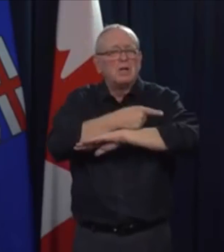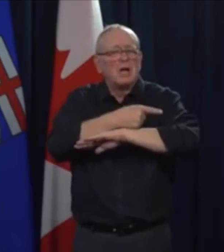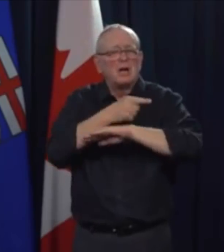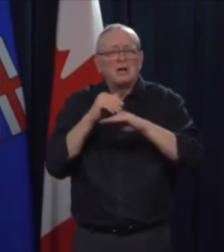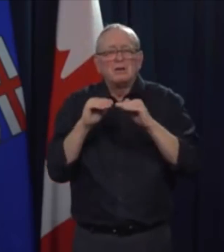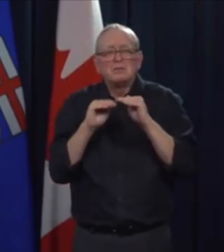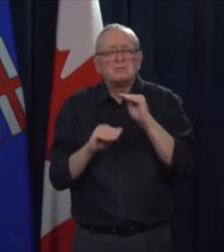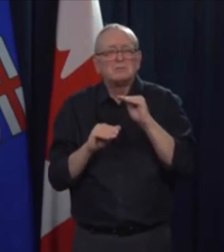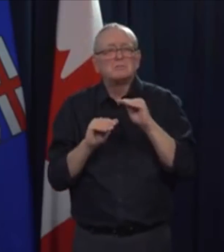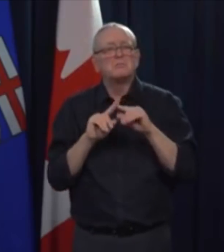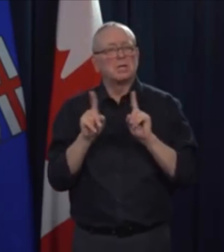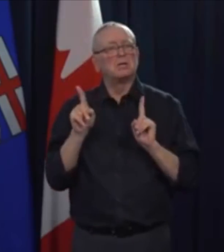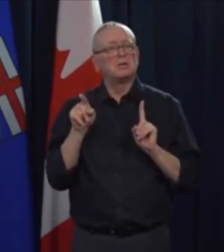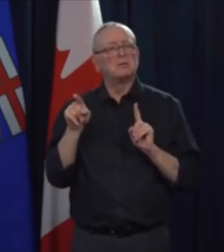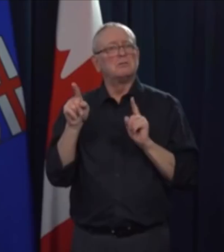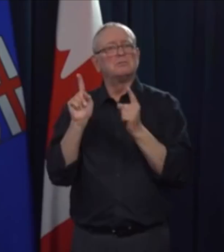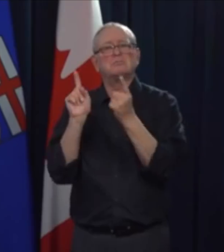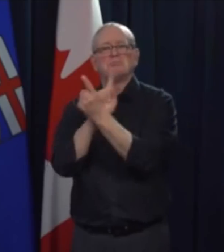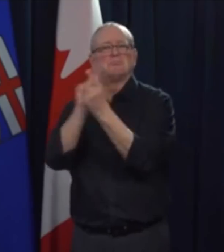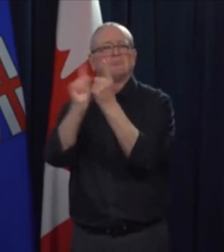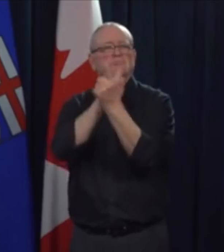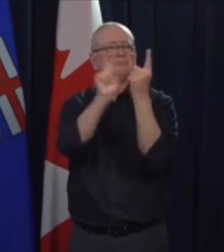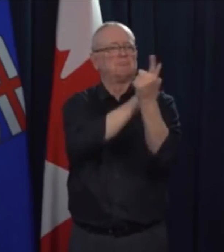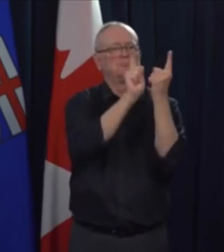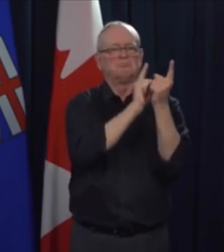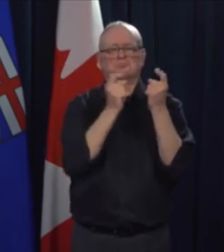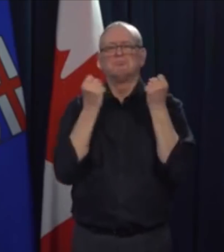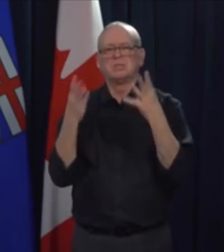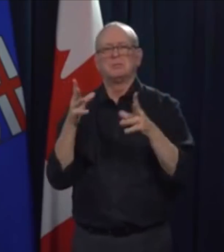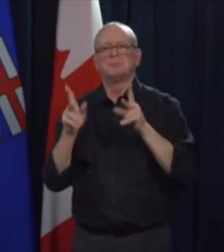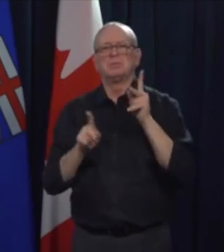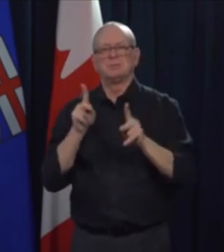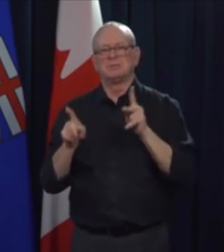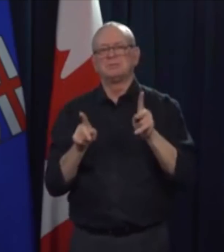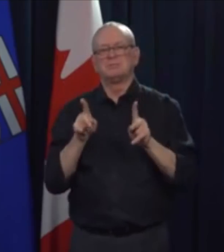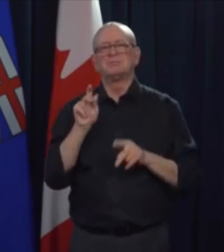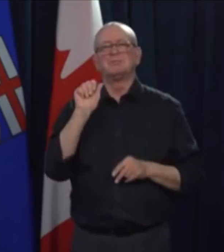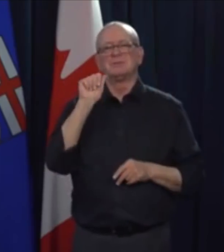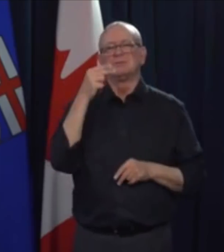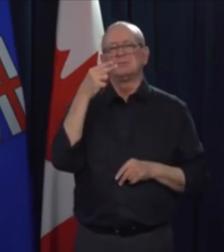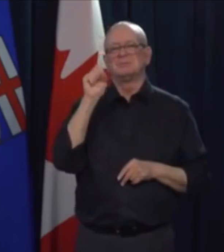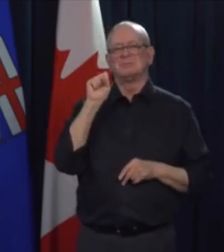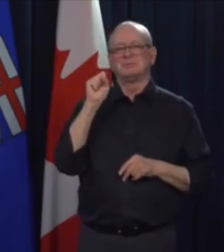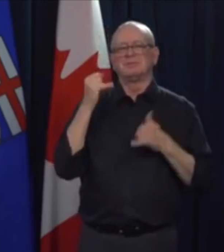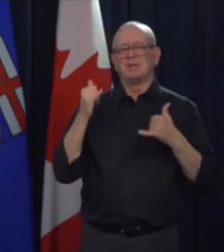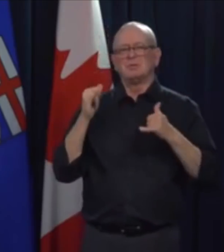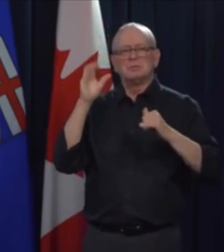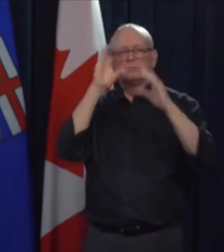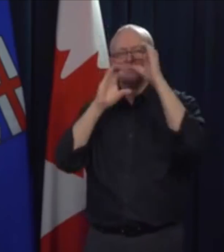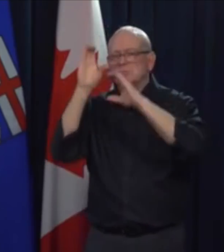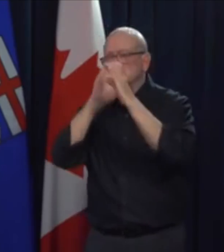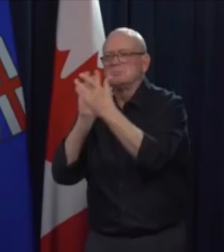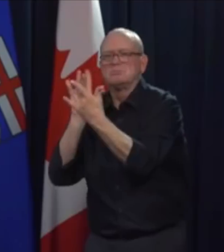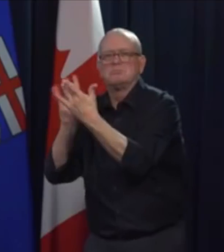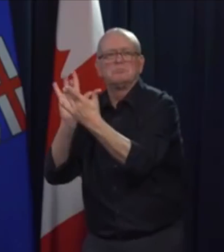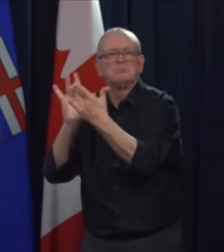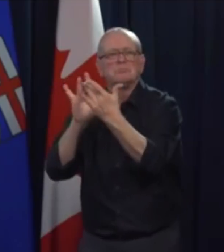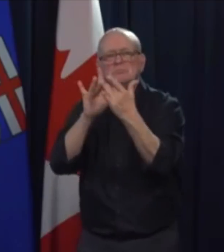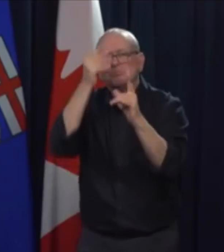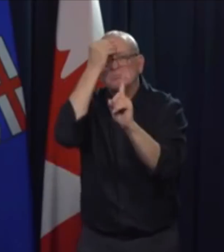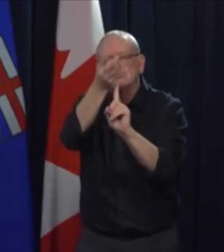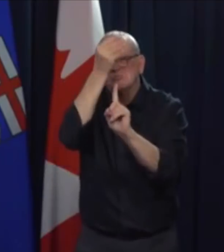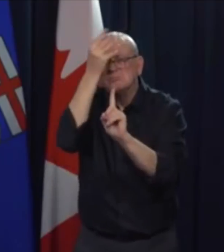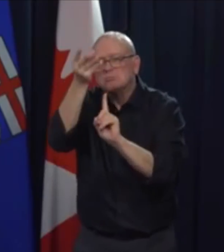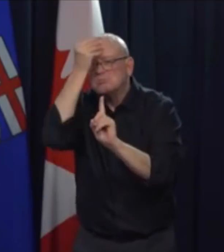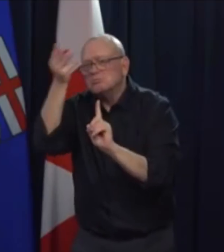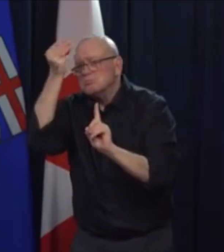contacts of these three. As I said yesterday, symptoms can be mild and these physicians did not know they had been